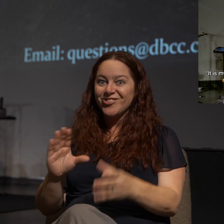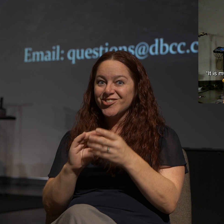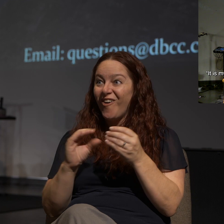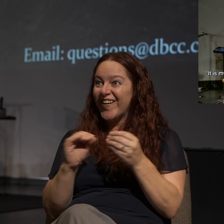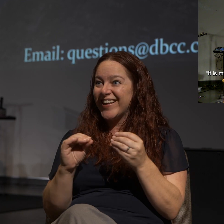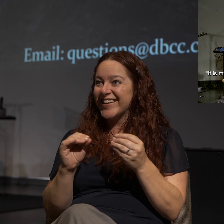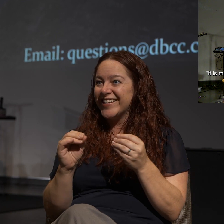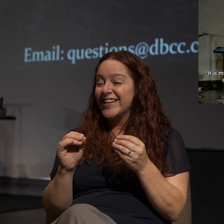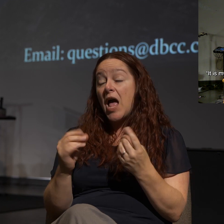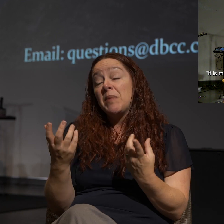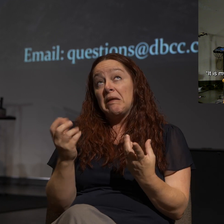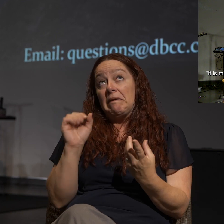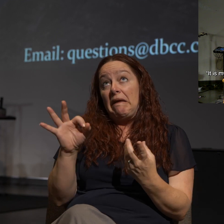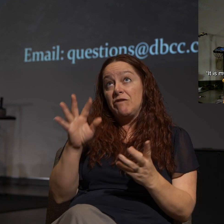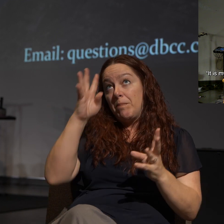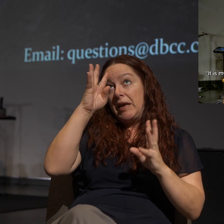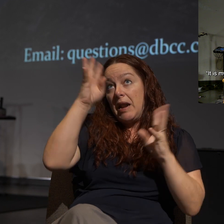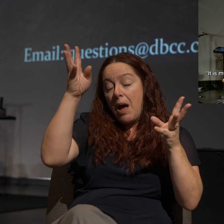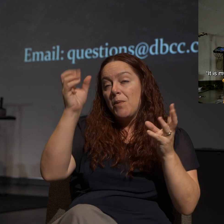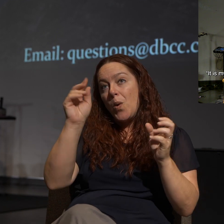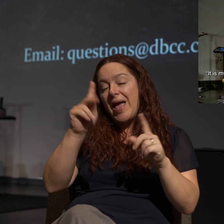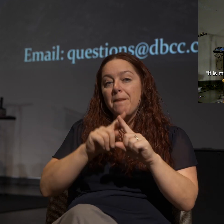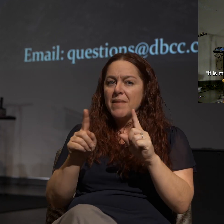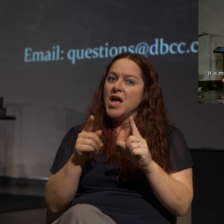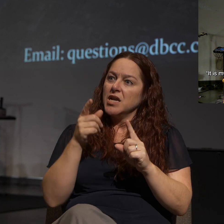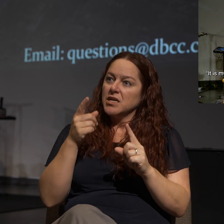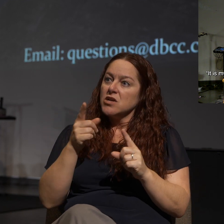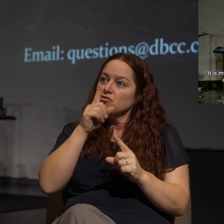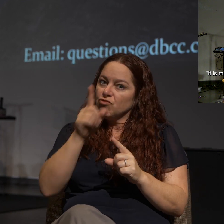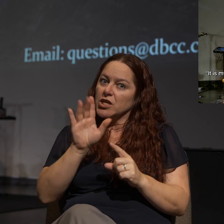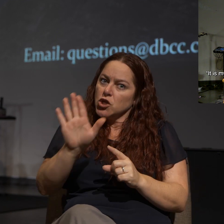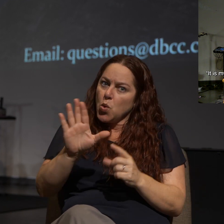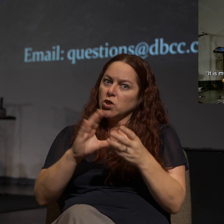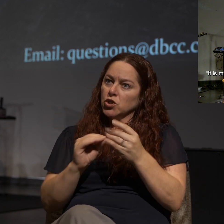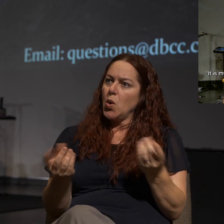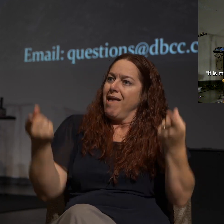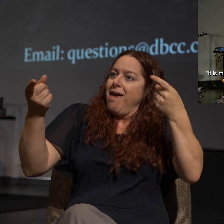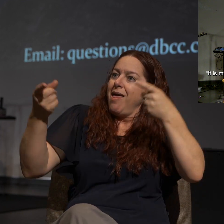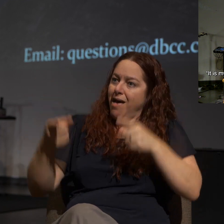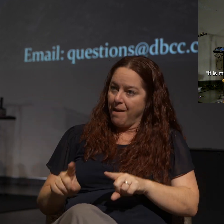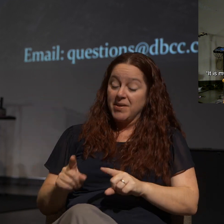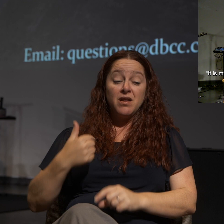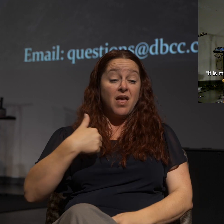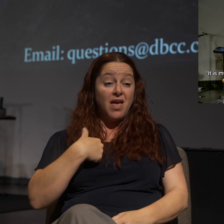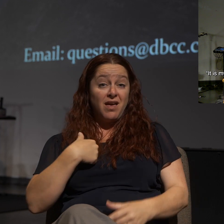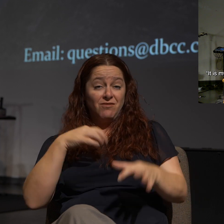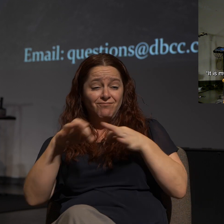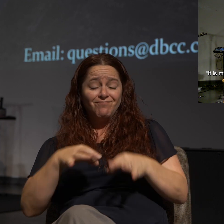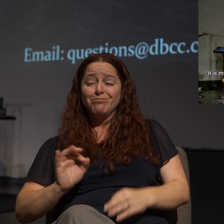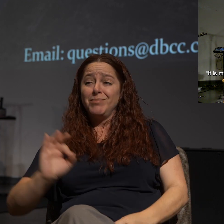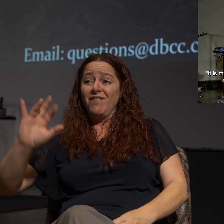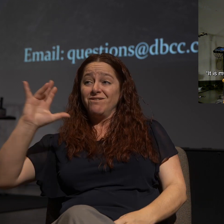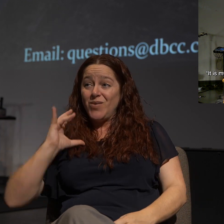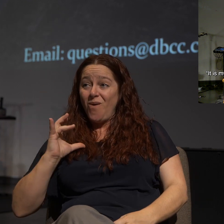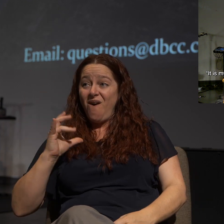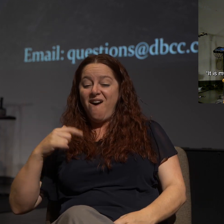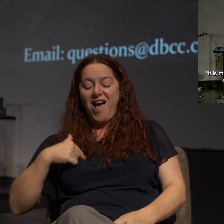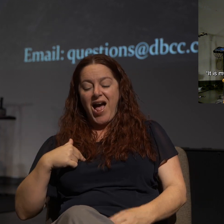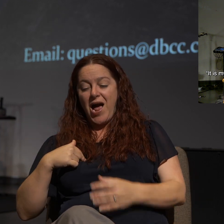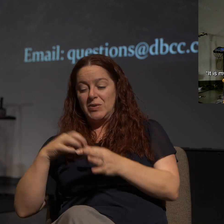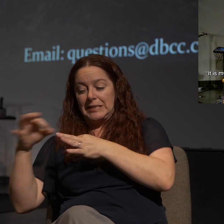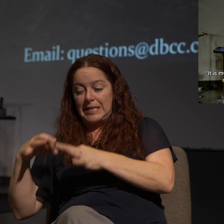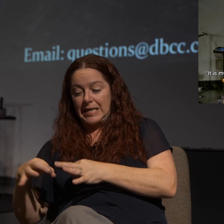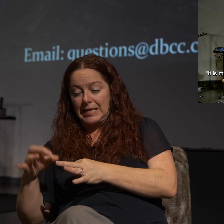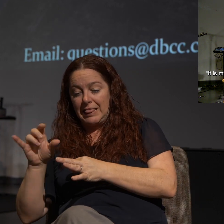Unless you're making things up, it happened. And you can point people to Jesus. You know, I was like this. But Jesus came into my